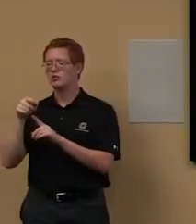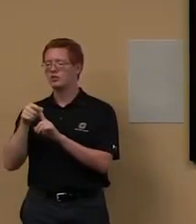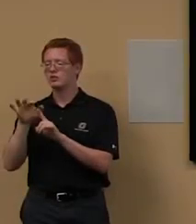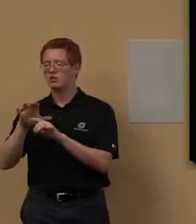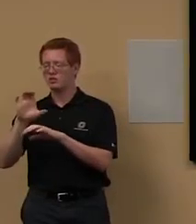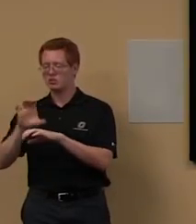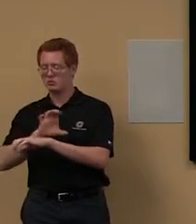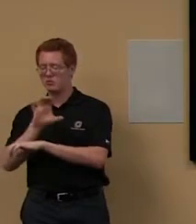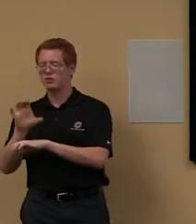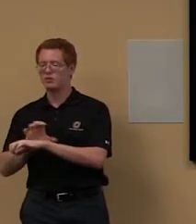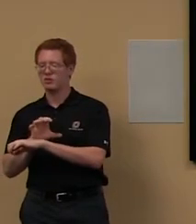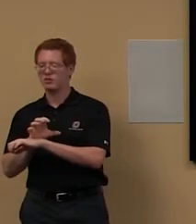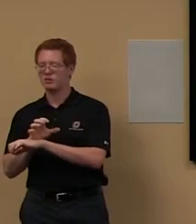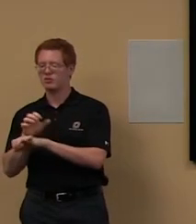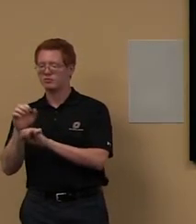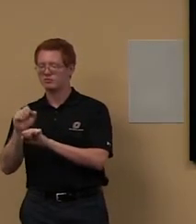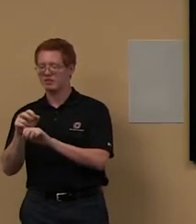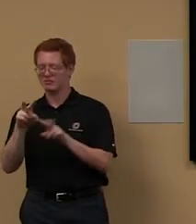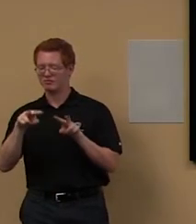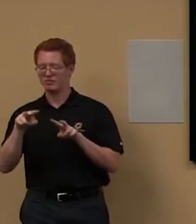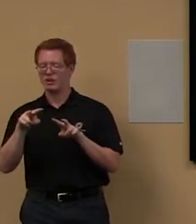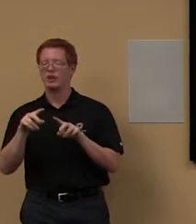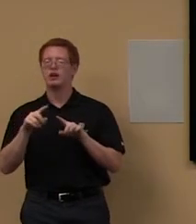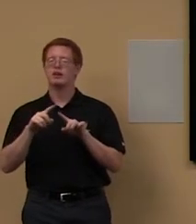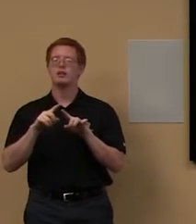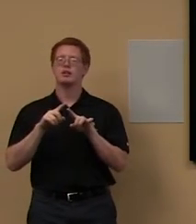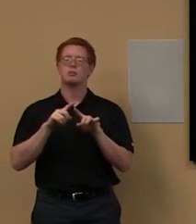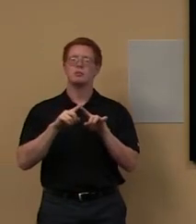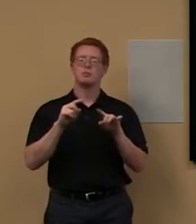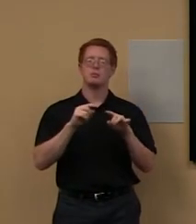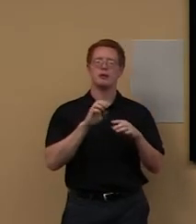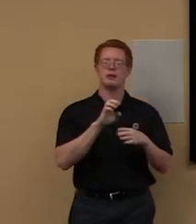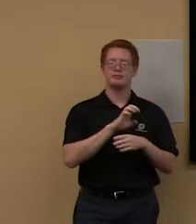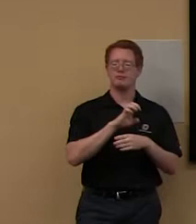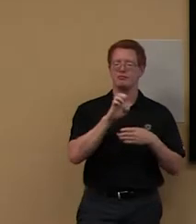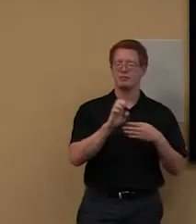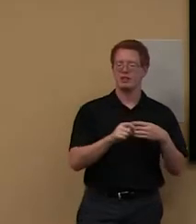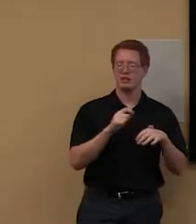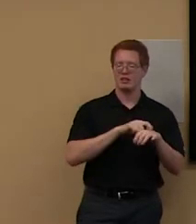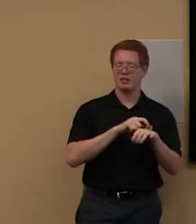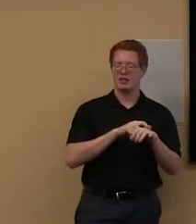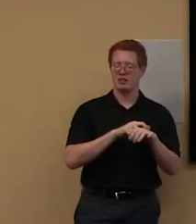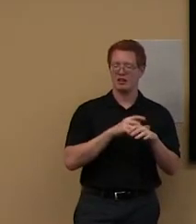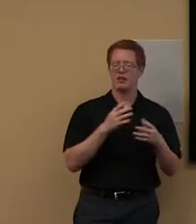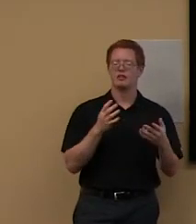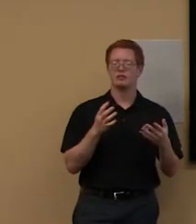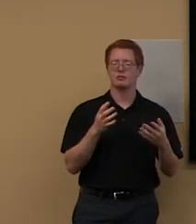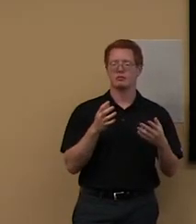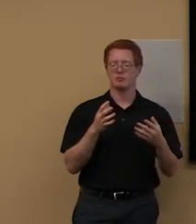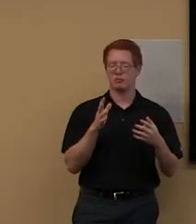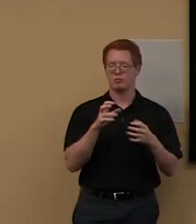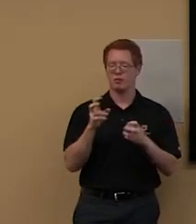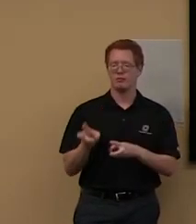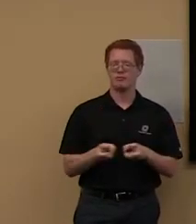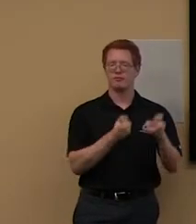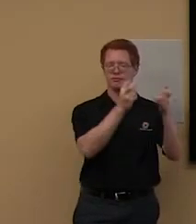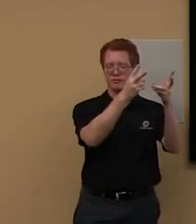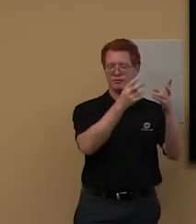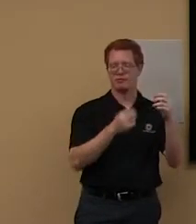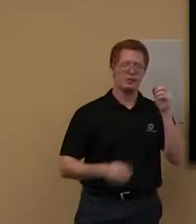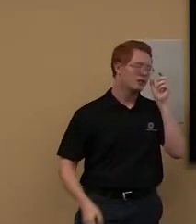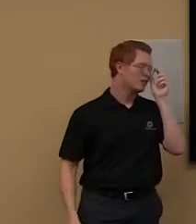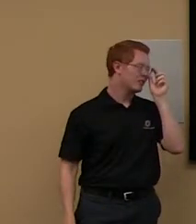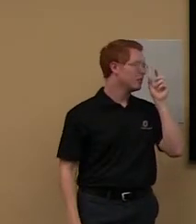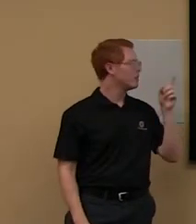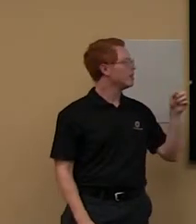And then, uh, a couple of things about our, um, catalog. This is just, um, where the, where in the library it is. Um, most